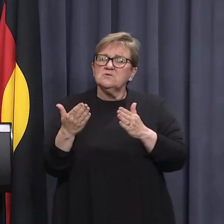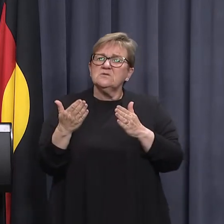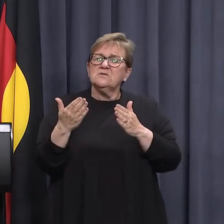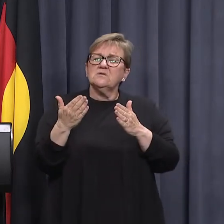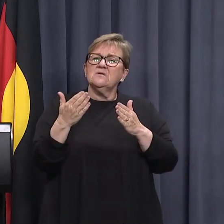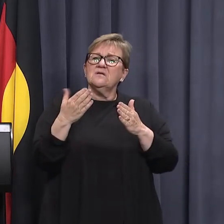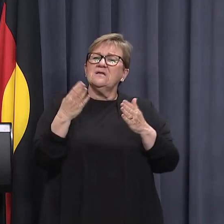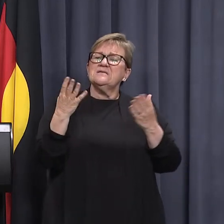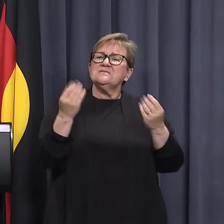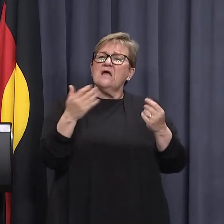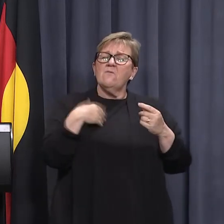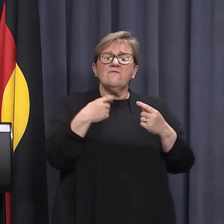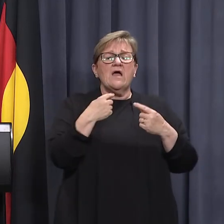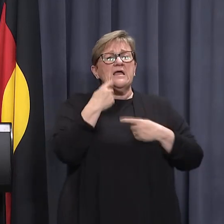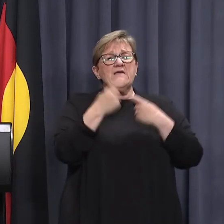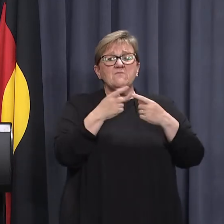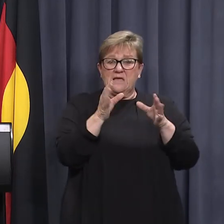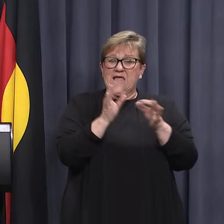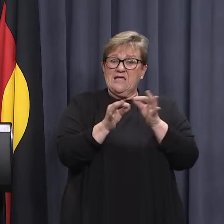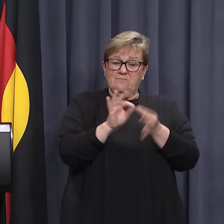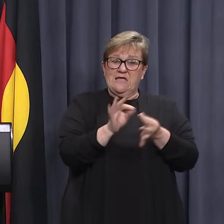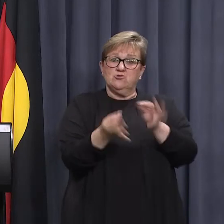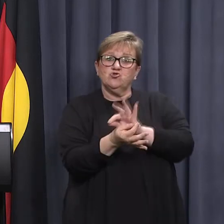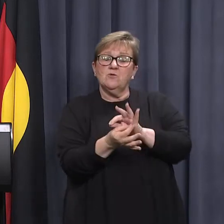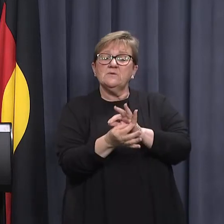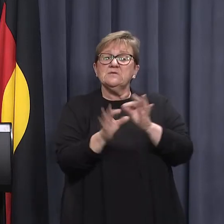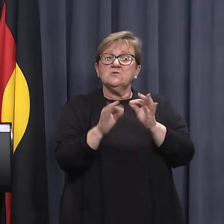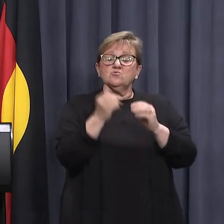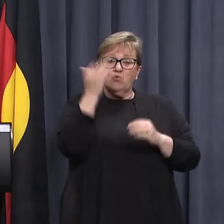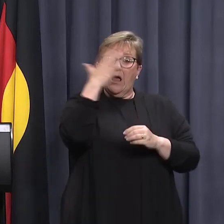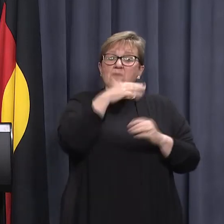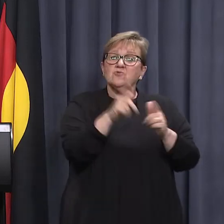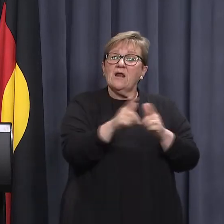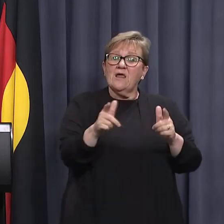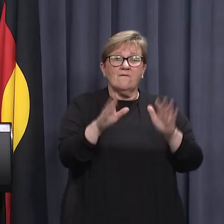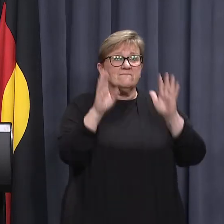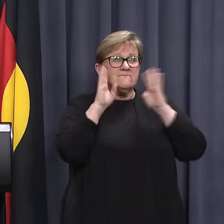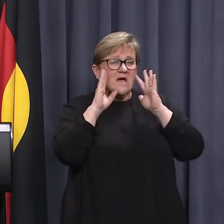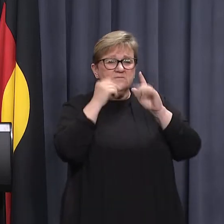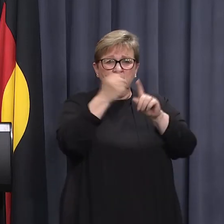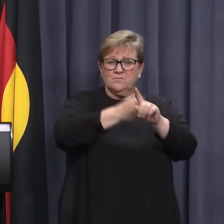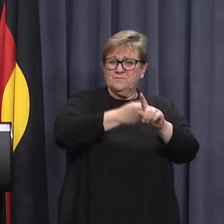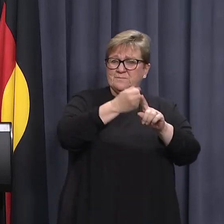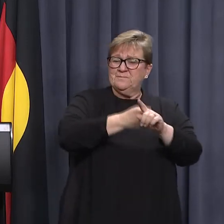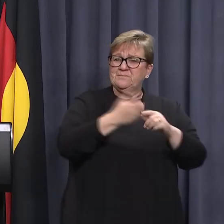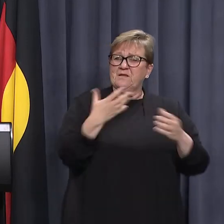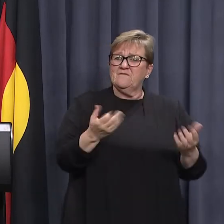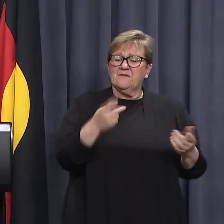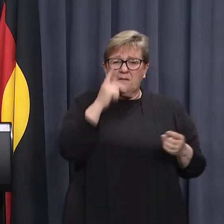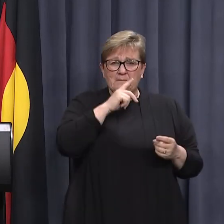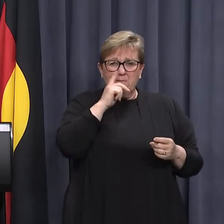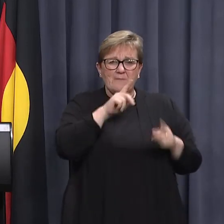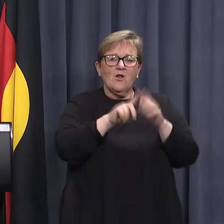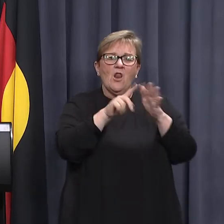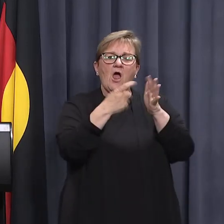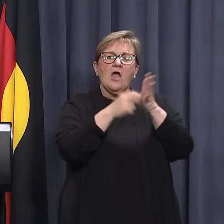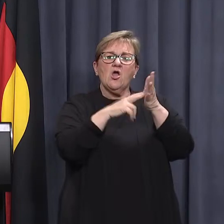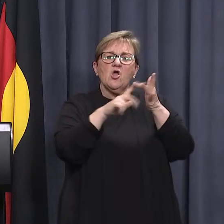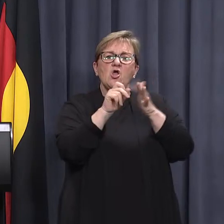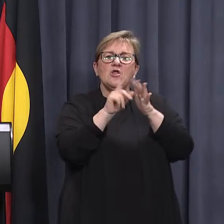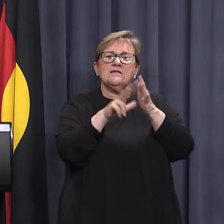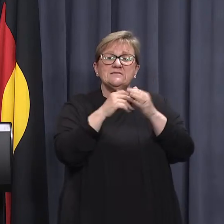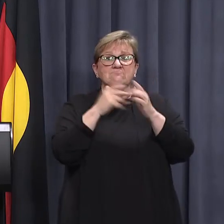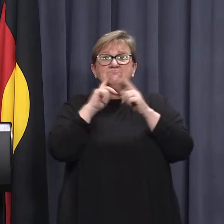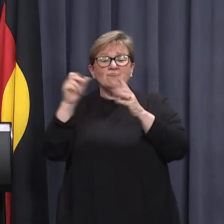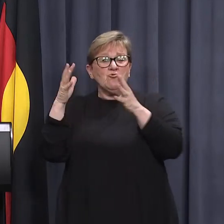some of our information interpreted into Aboriginal languages. We've had Facebook campaigns. We've had people like Ernie, to the